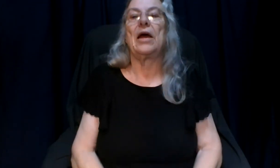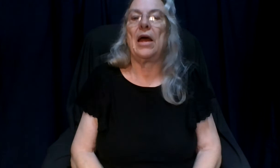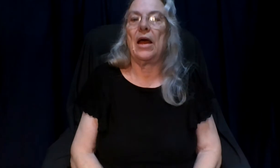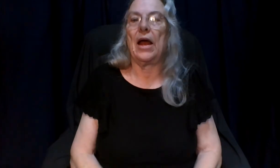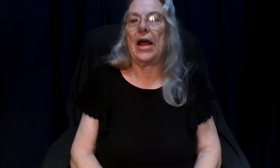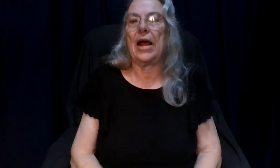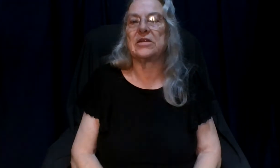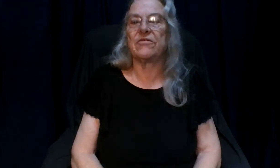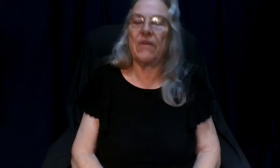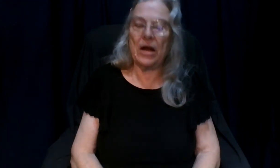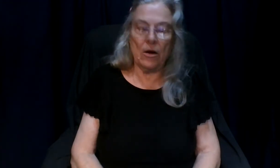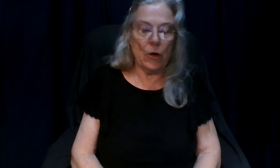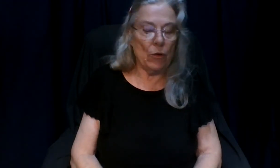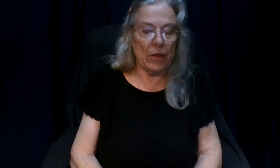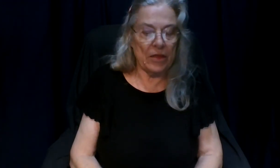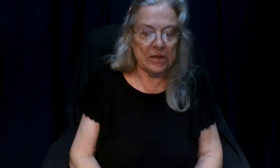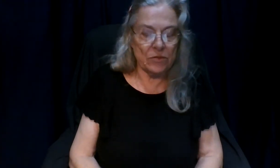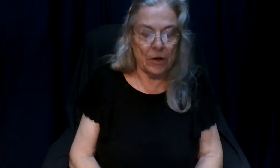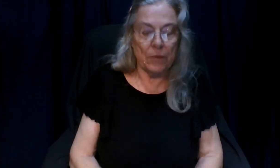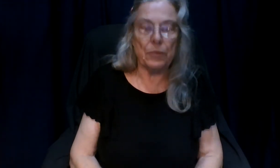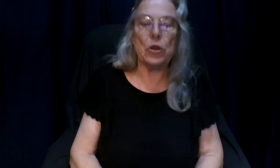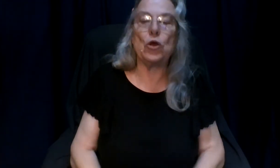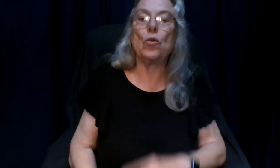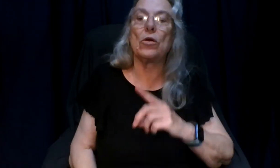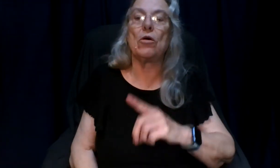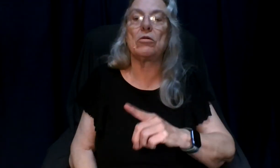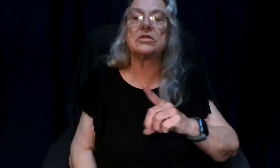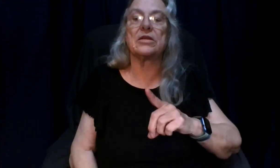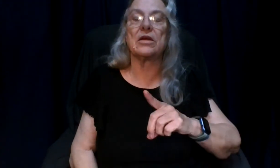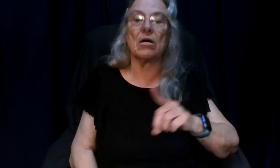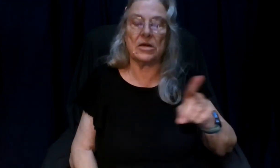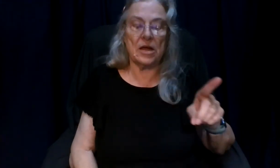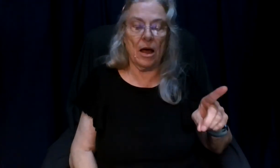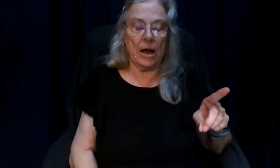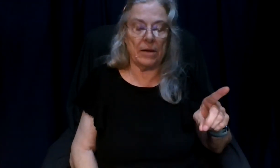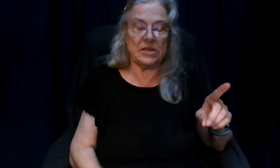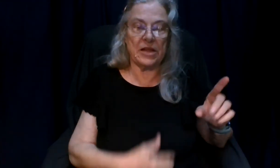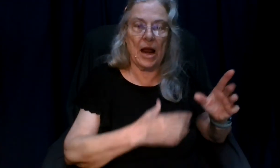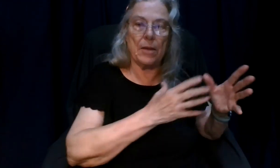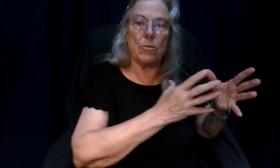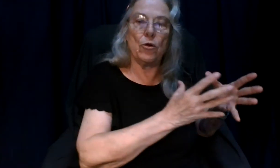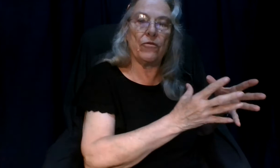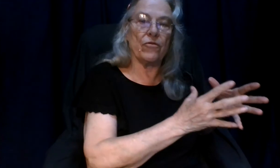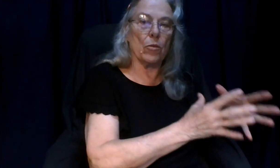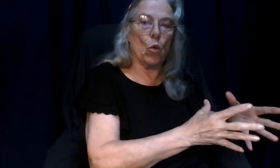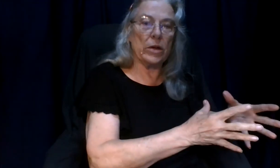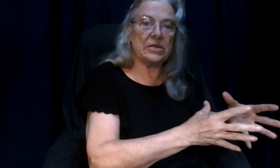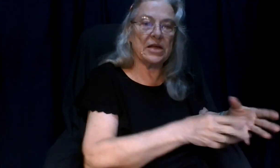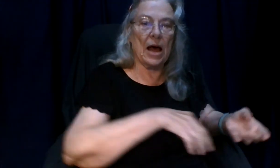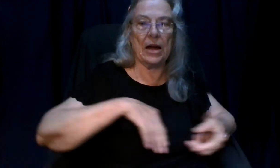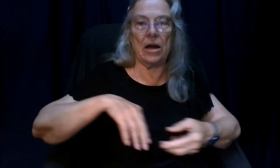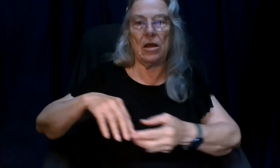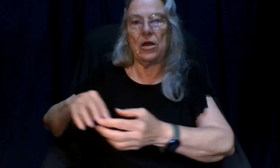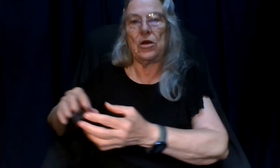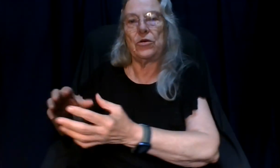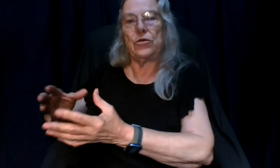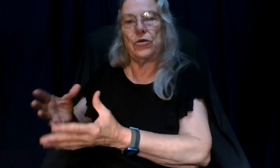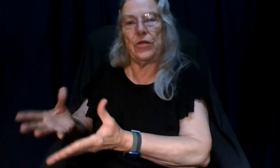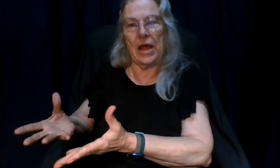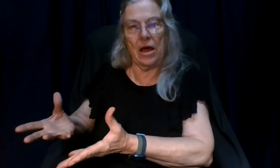as a final note in this one you will notice that there are times that i move from one side to the other